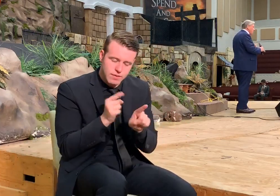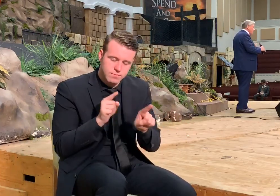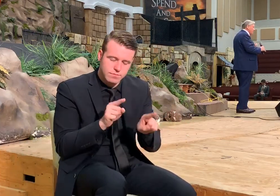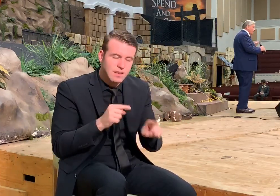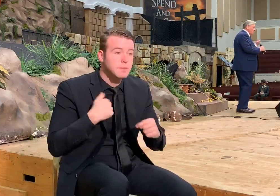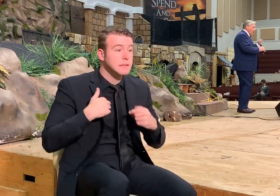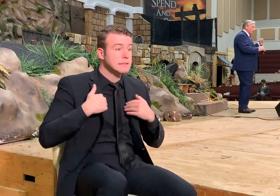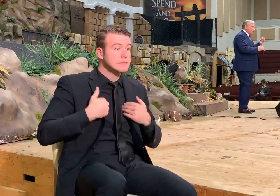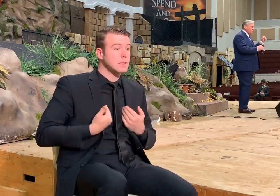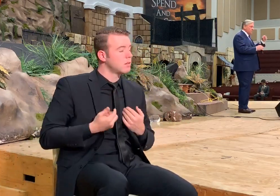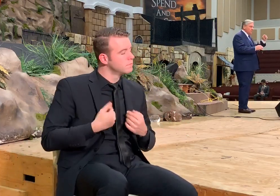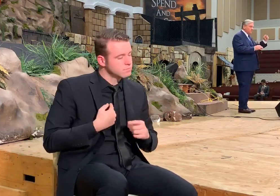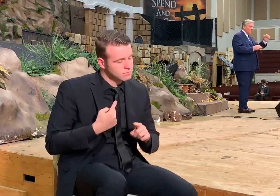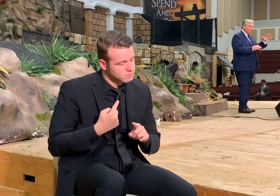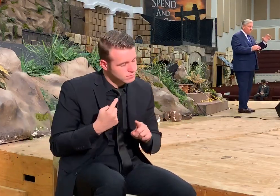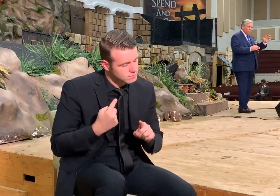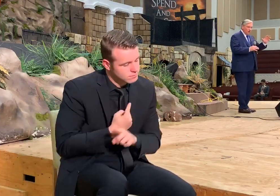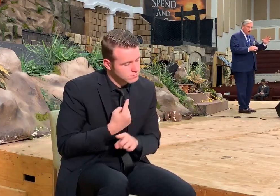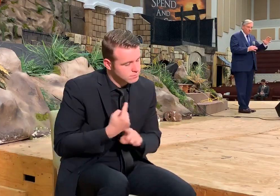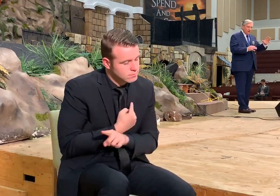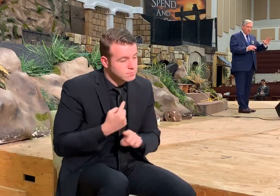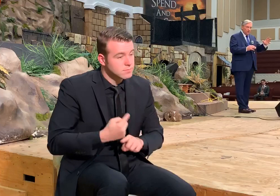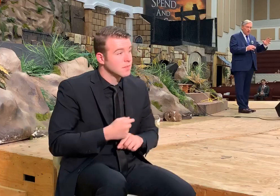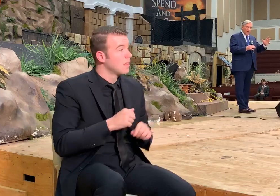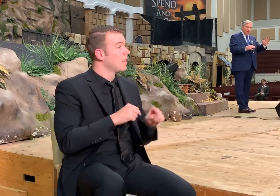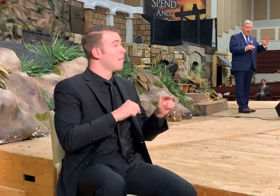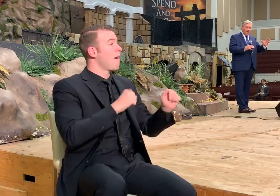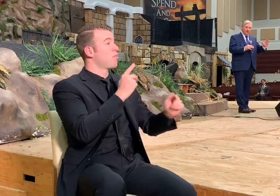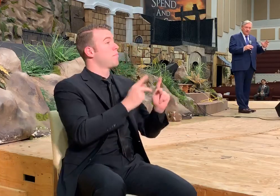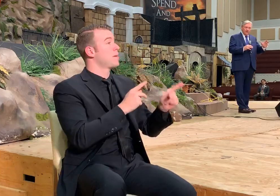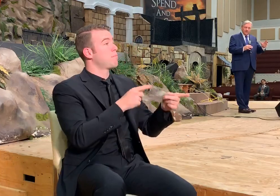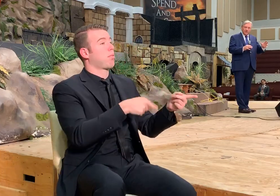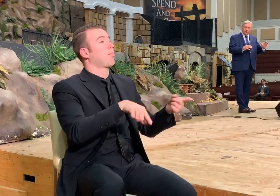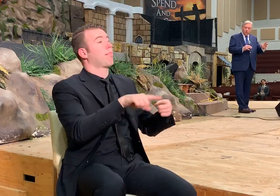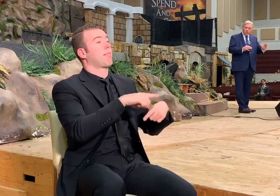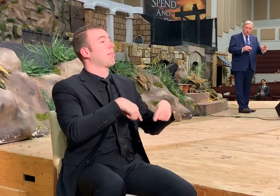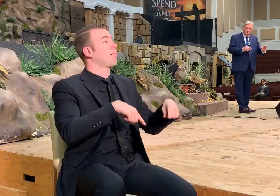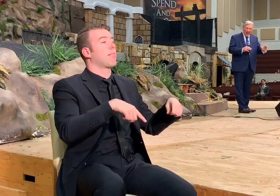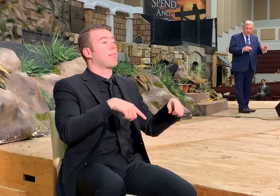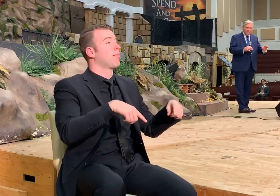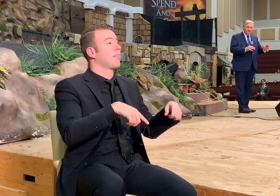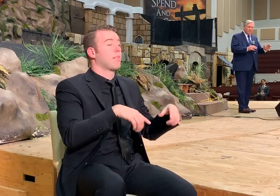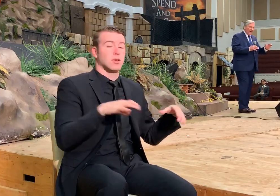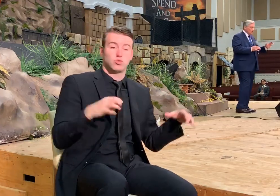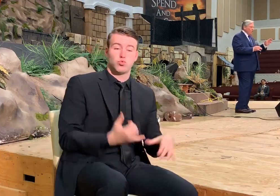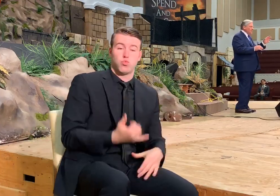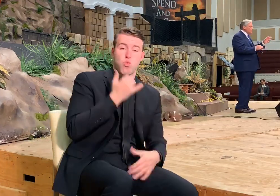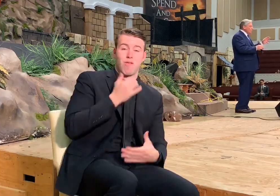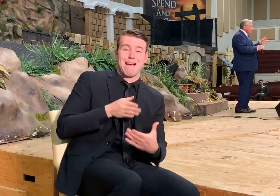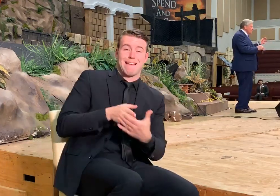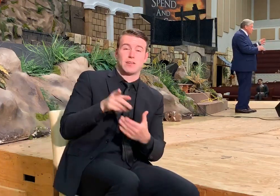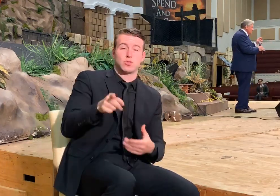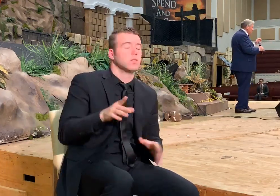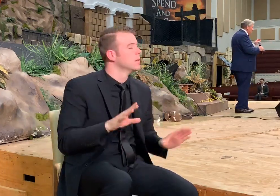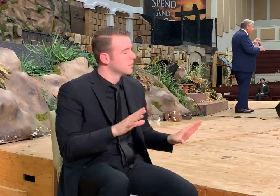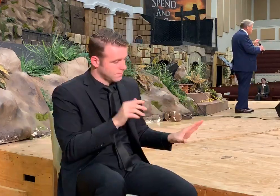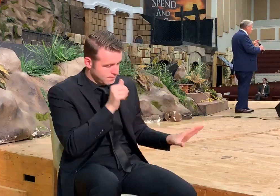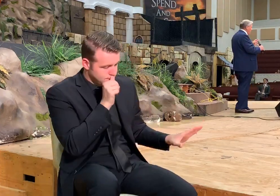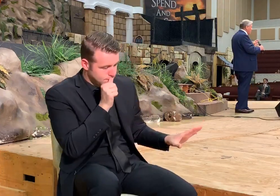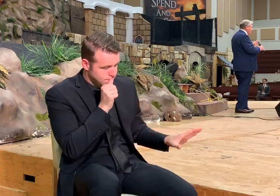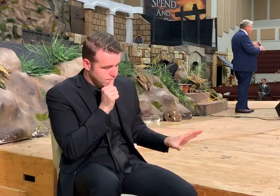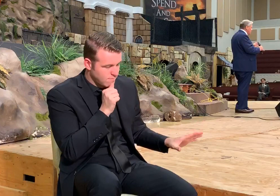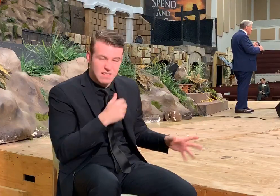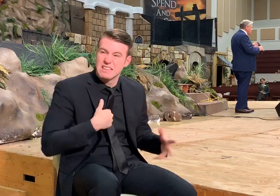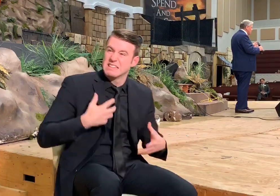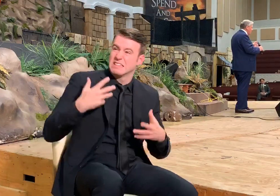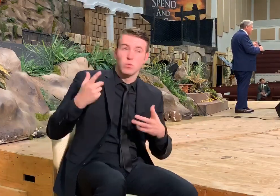tired. That's why you're faithful when other people don't do you right. That's why you don't let yourself get